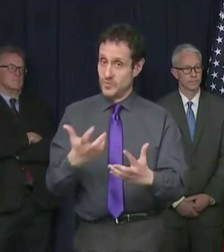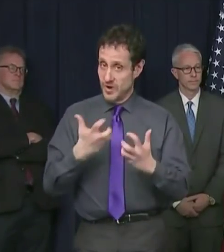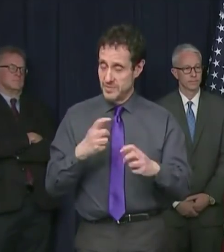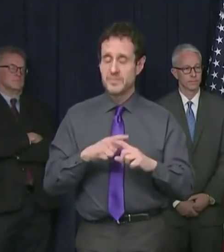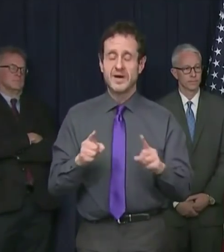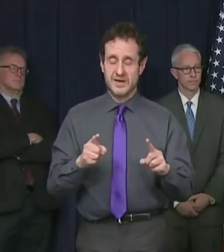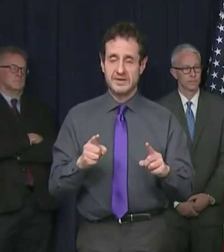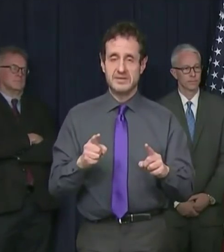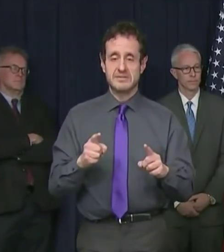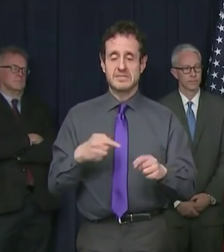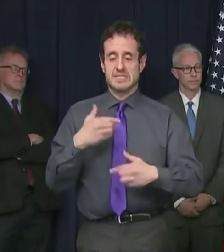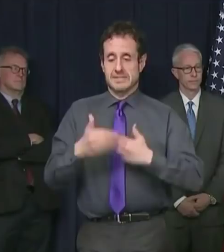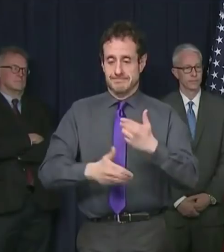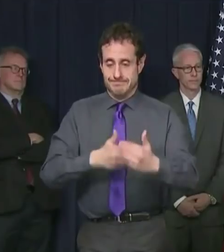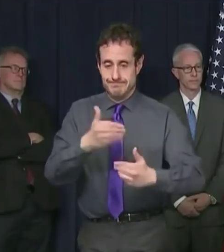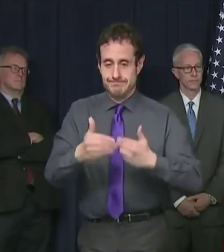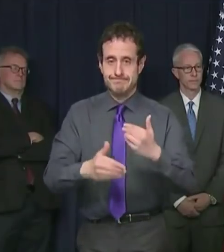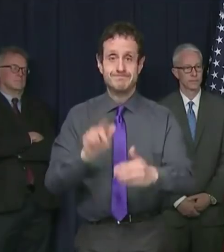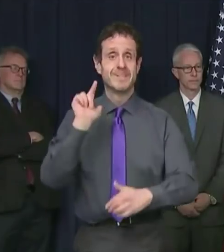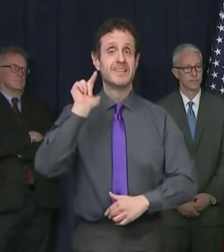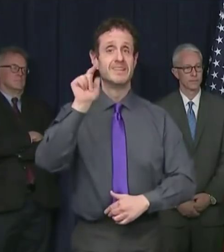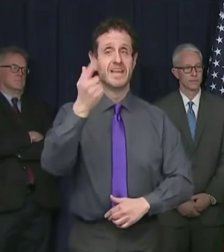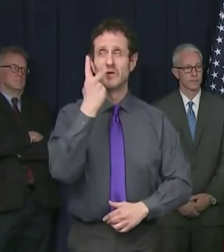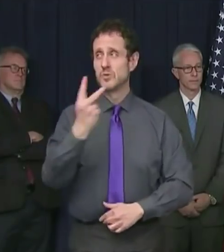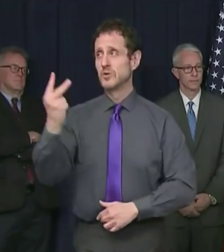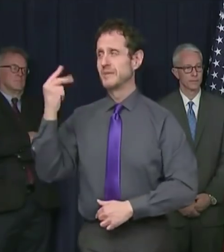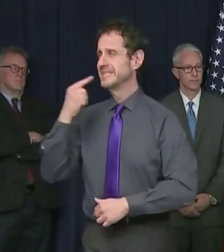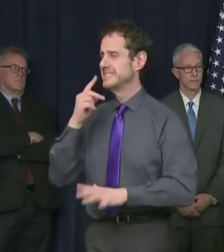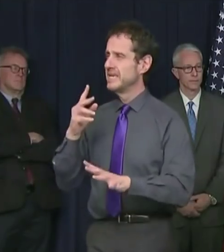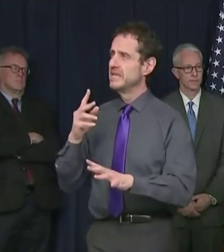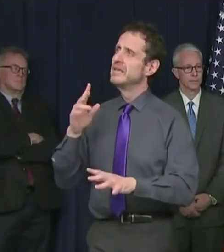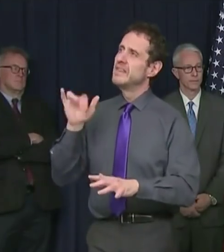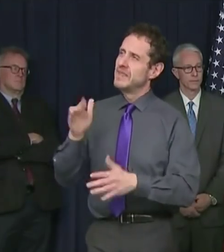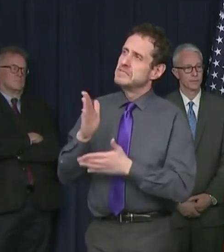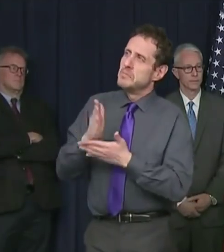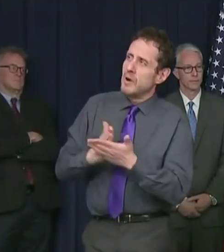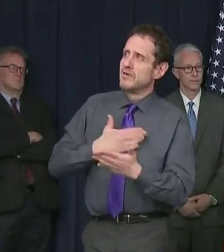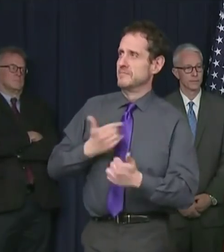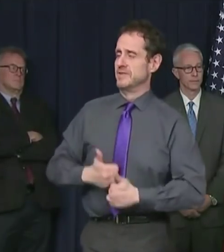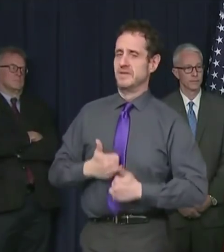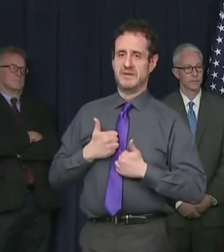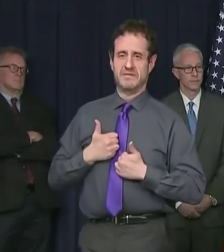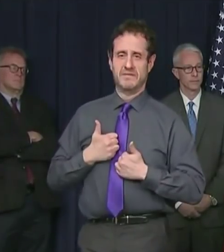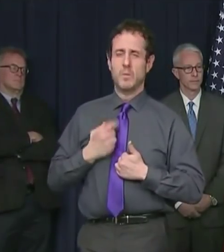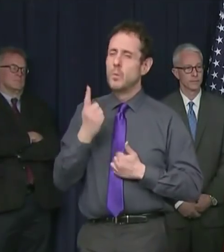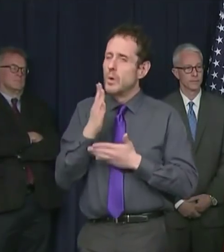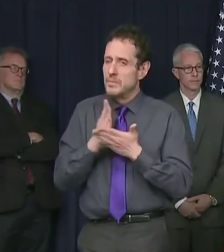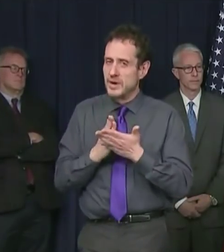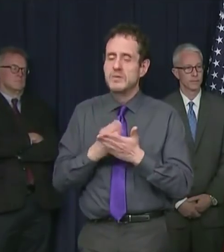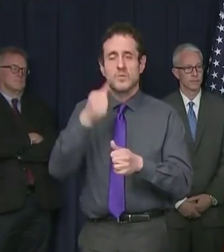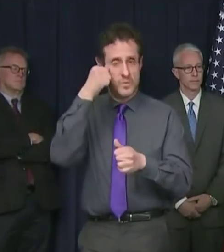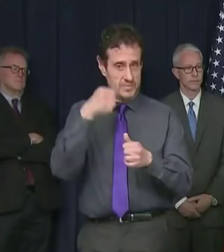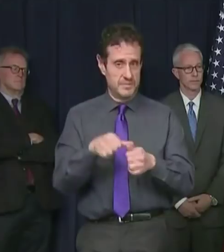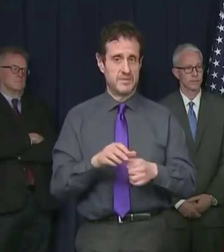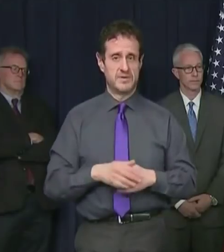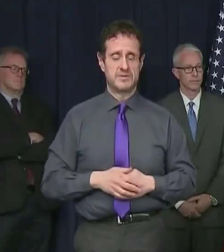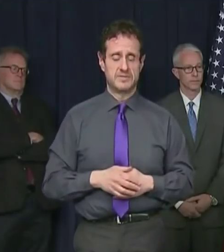But in the end we will look back and see it as just a piece of what happened in our whole lives and we have to remember that.